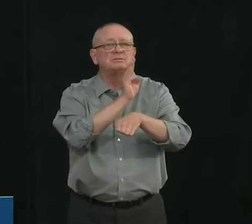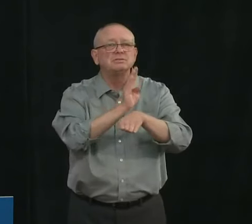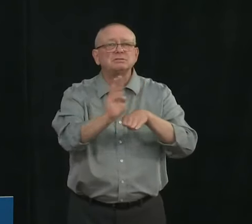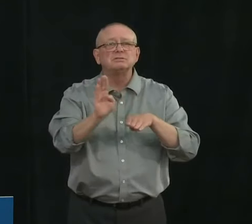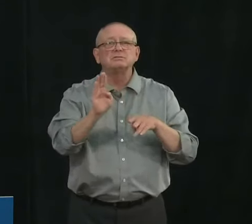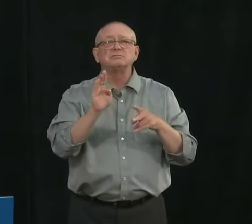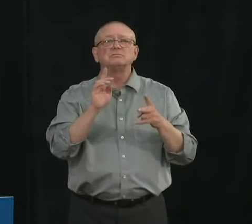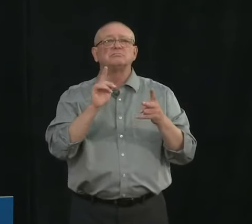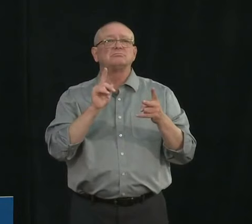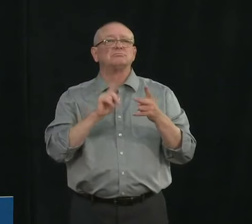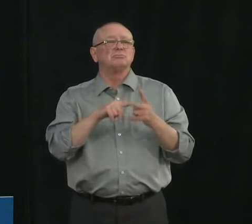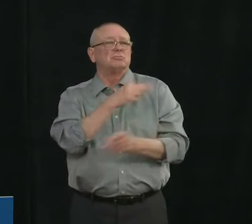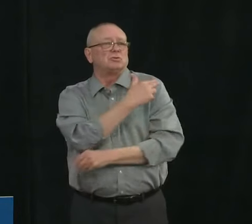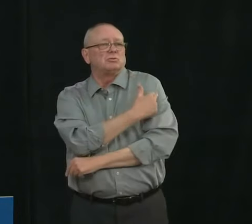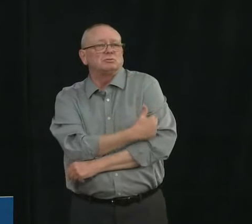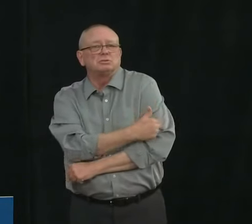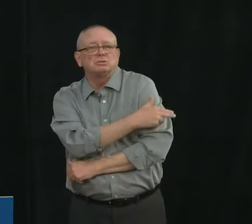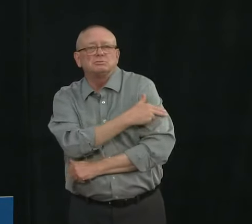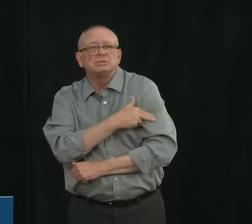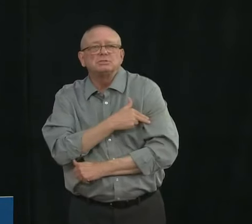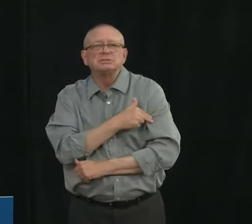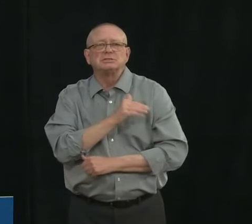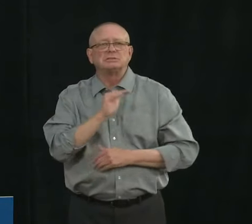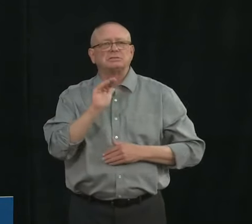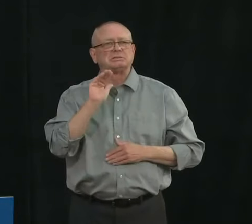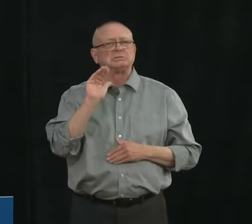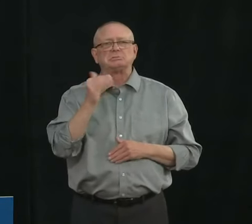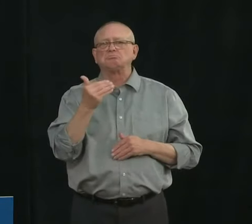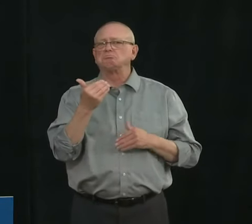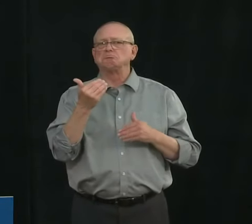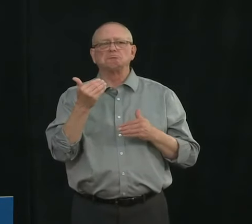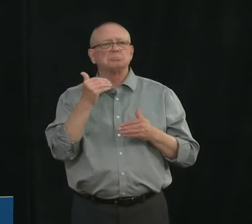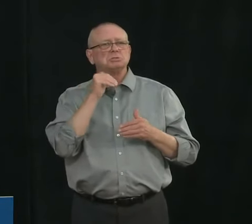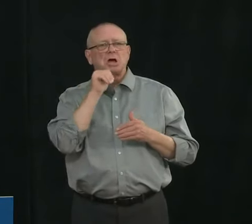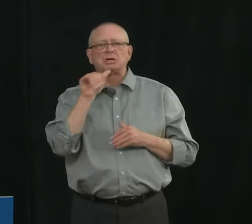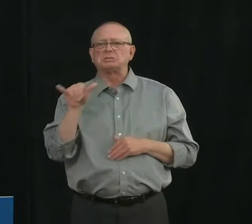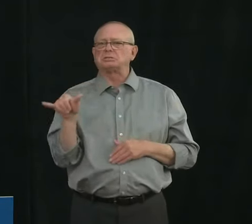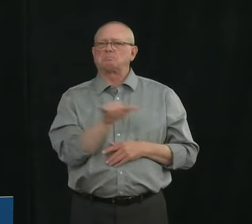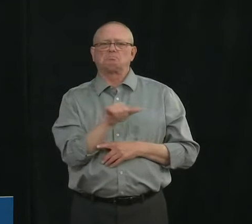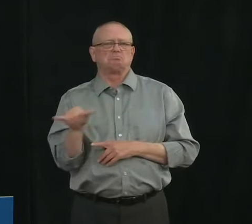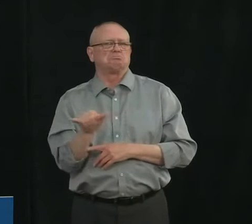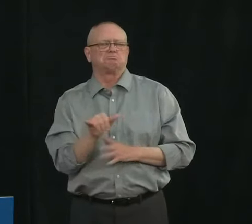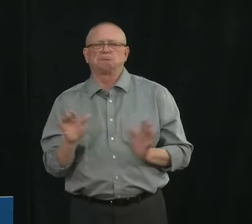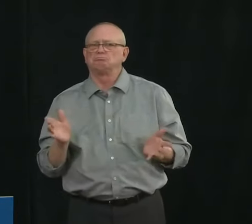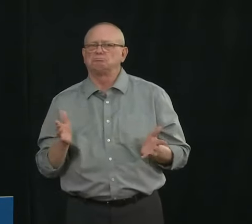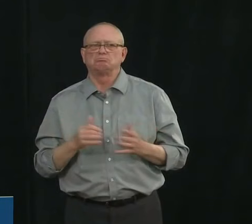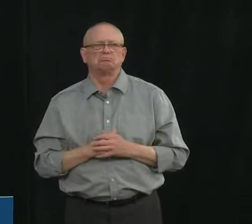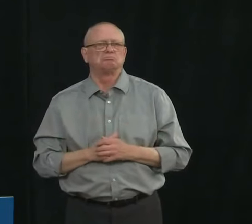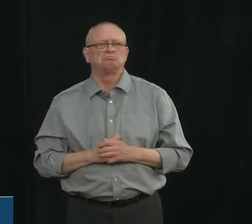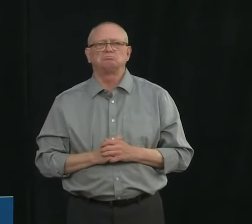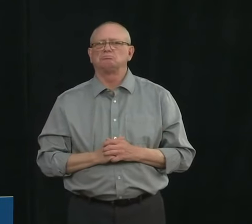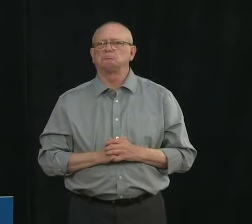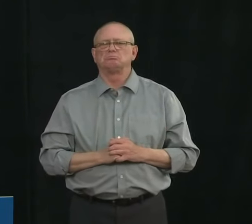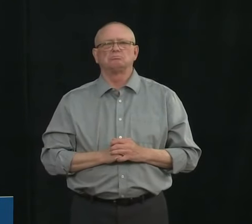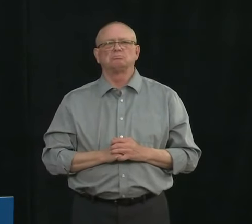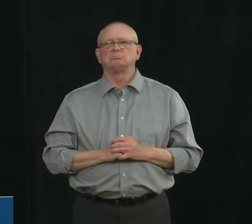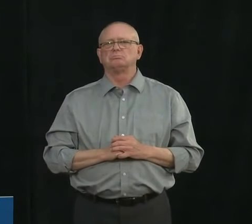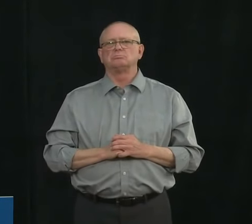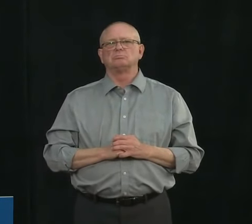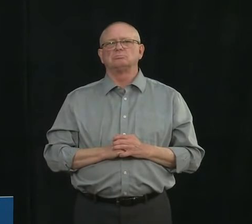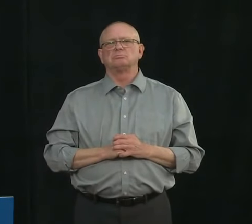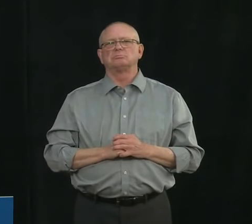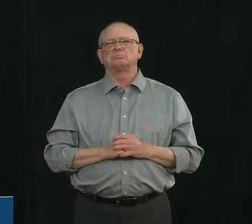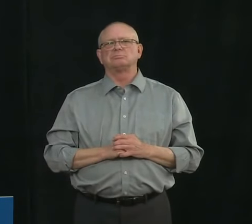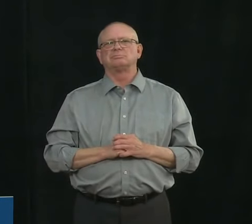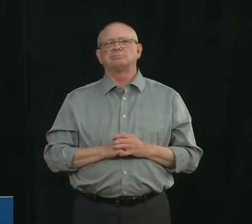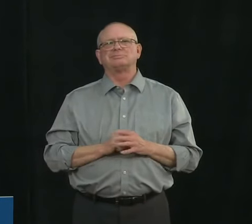encourage workers to again focus the time that they work as much as possible into that single